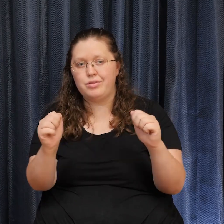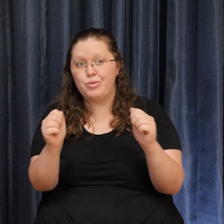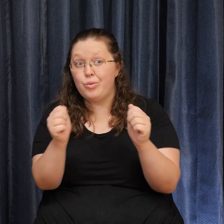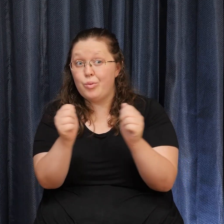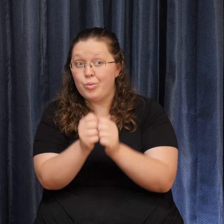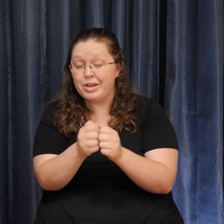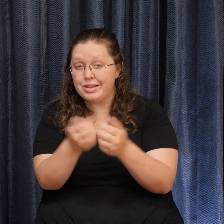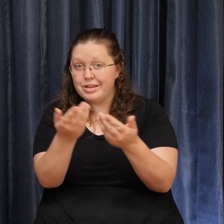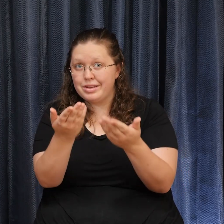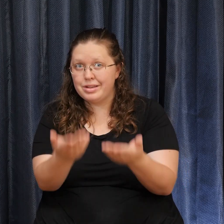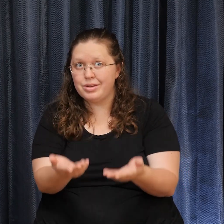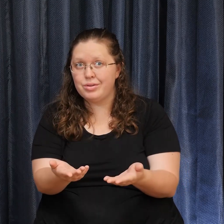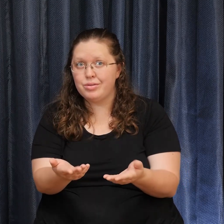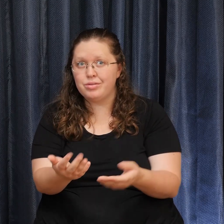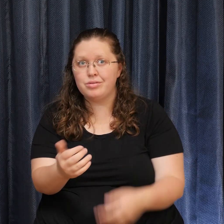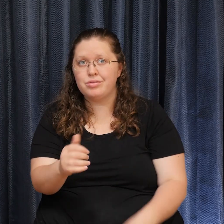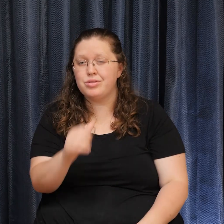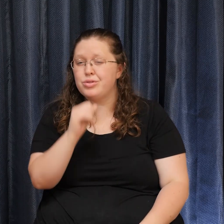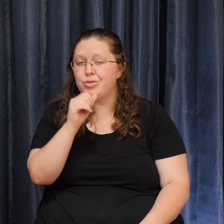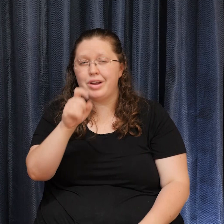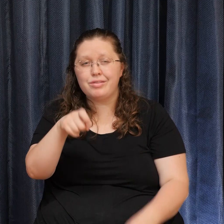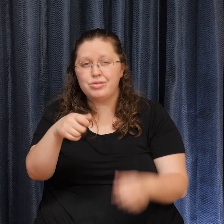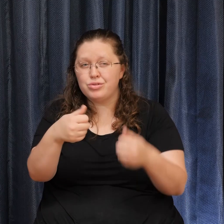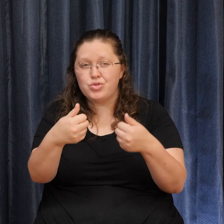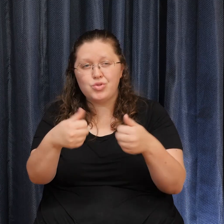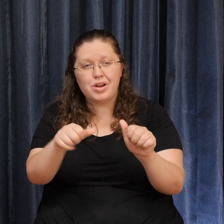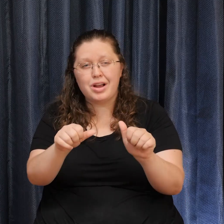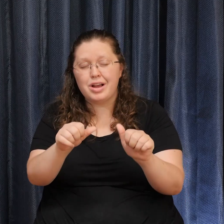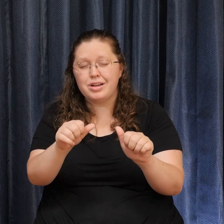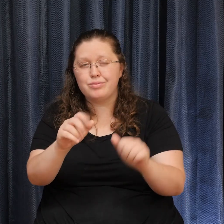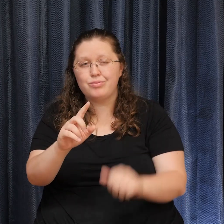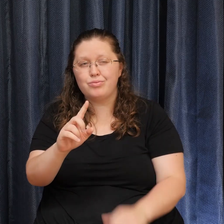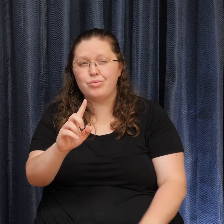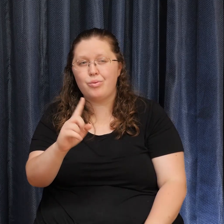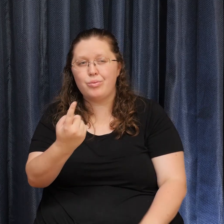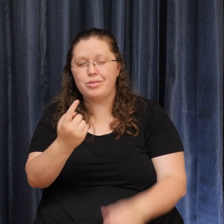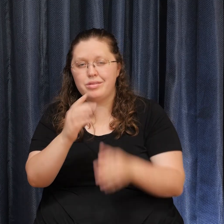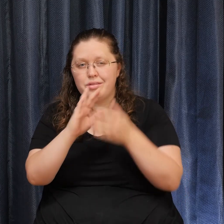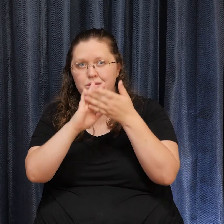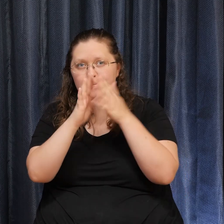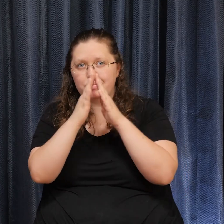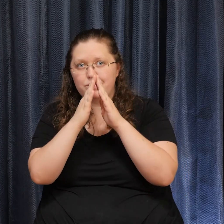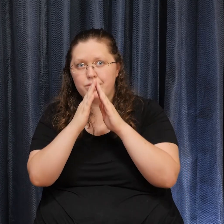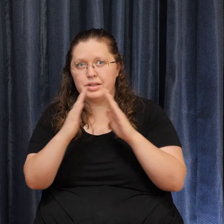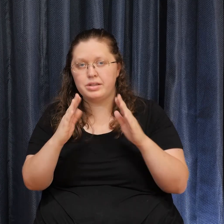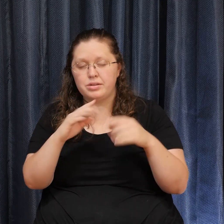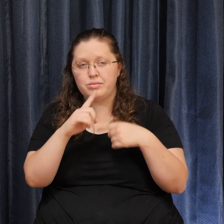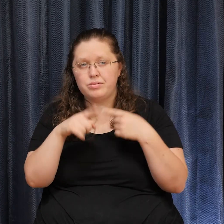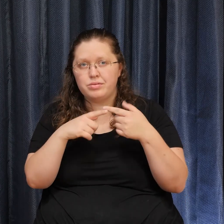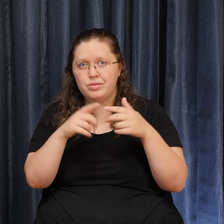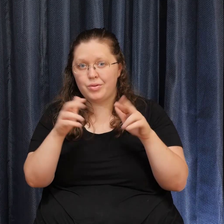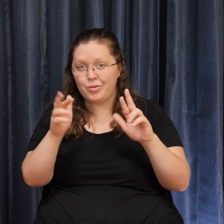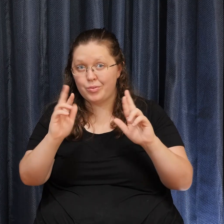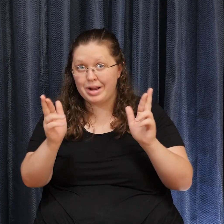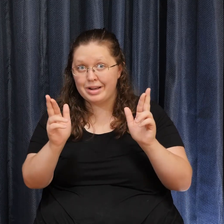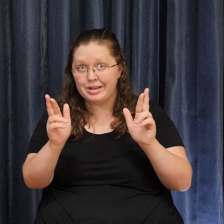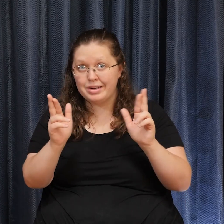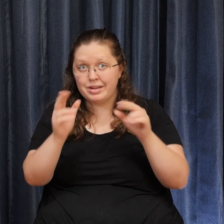efforting, just peace. When you are ready, open your beautiful